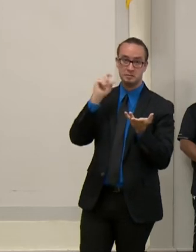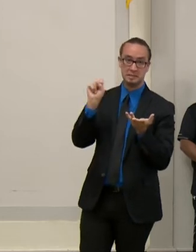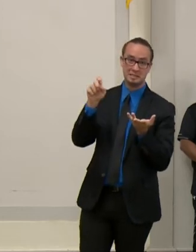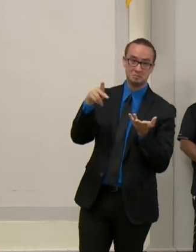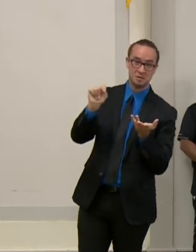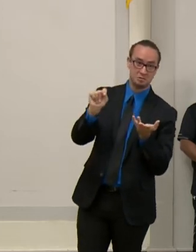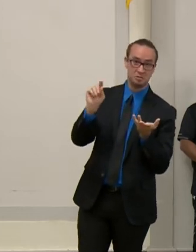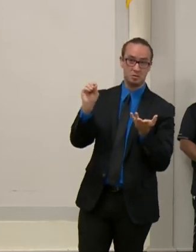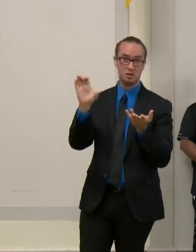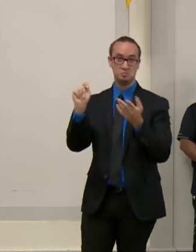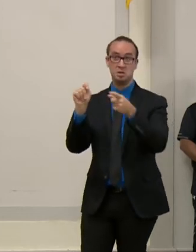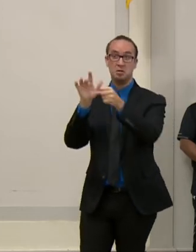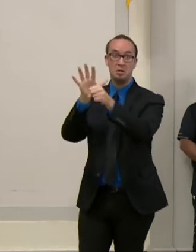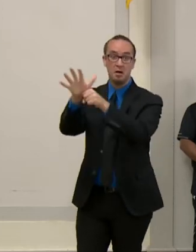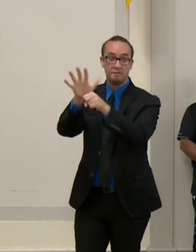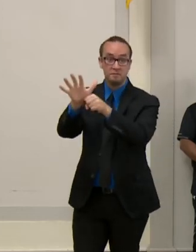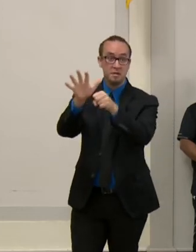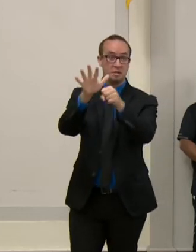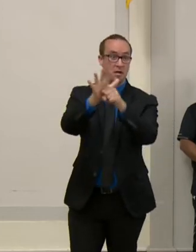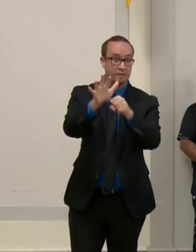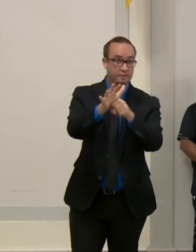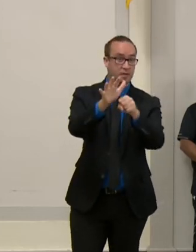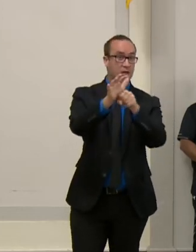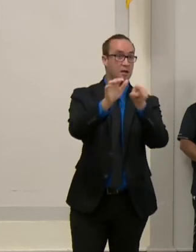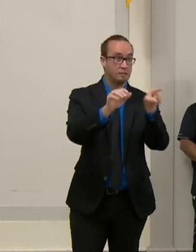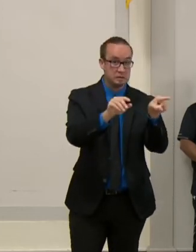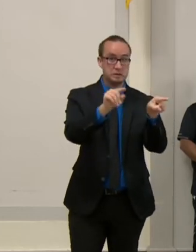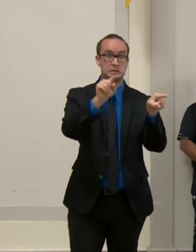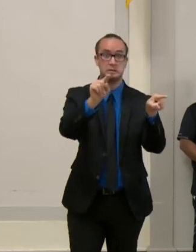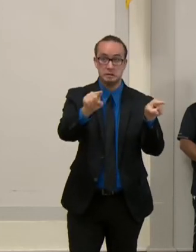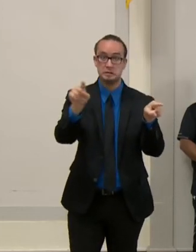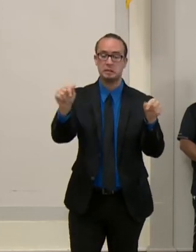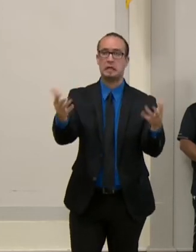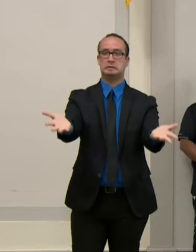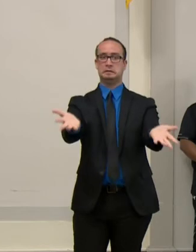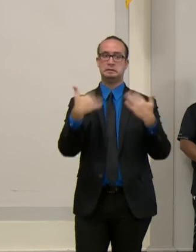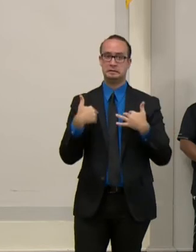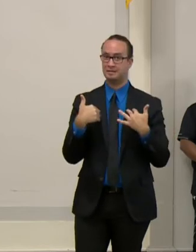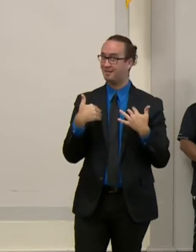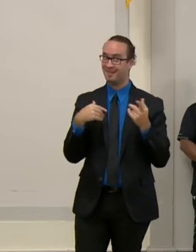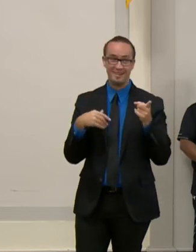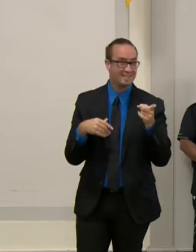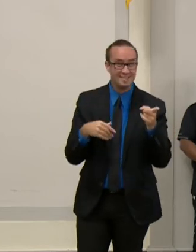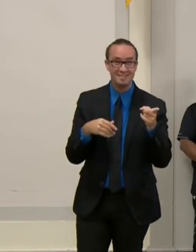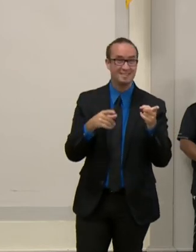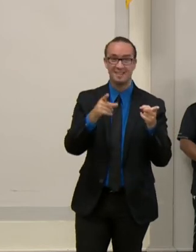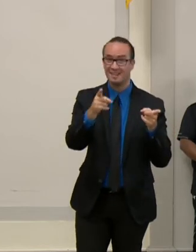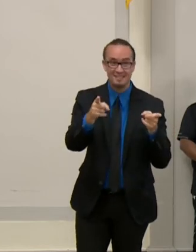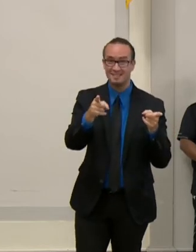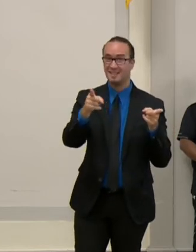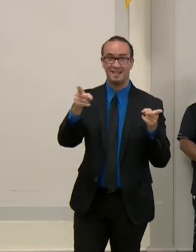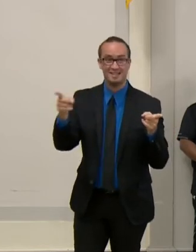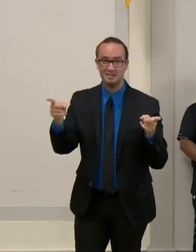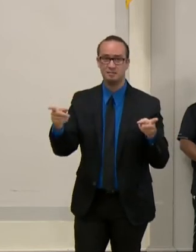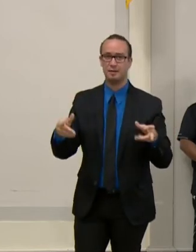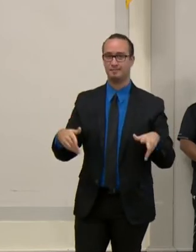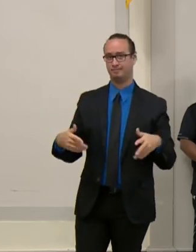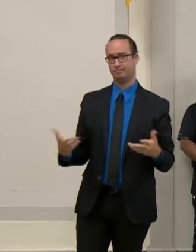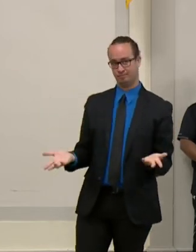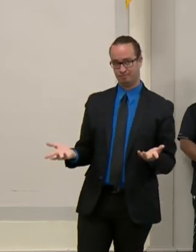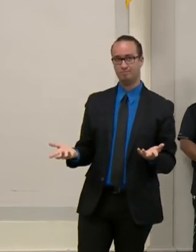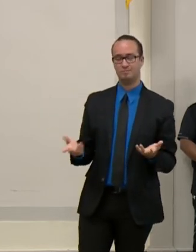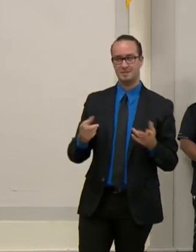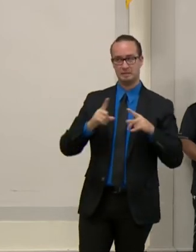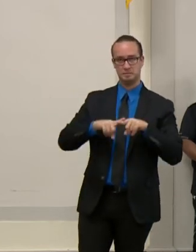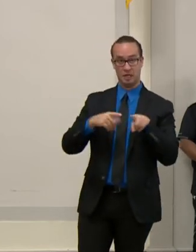equipment issue. So they're looking at the city for equipment that we decommissioned to purchase and put back online